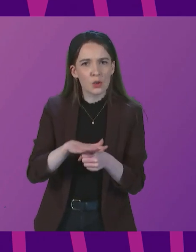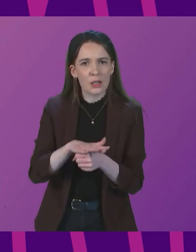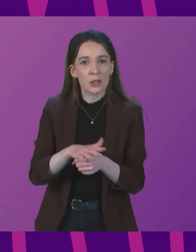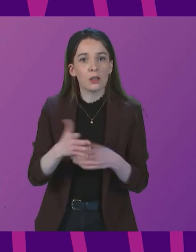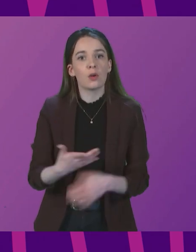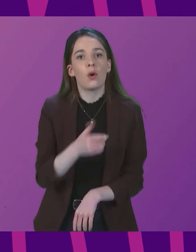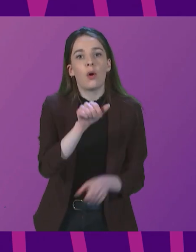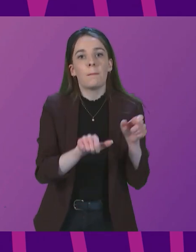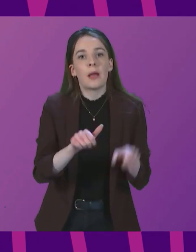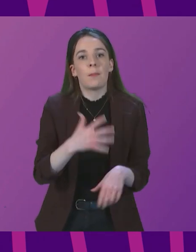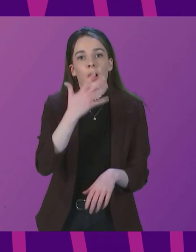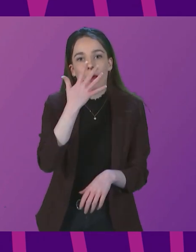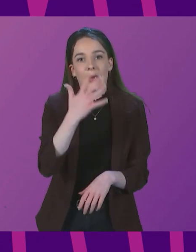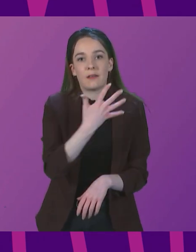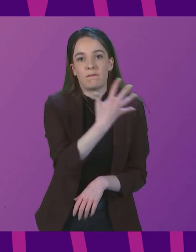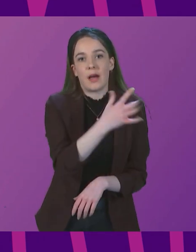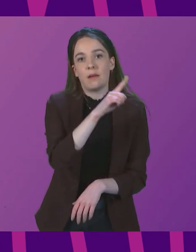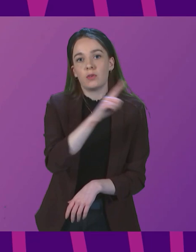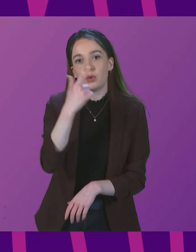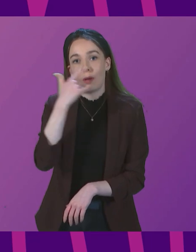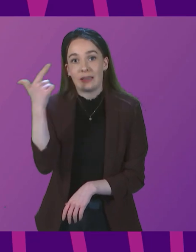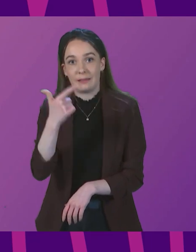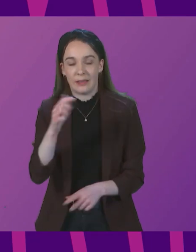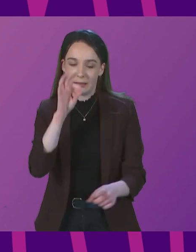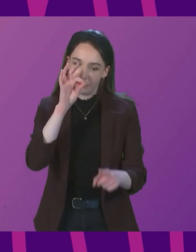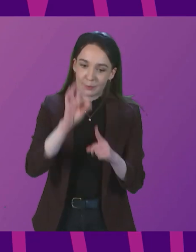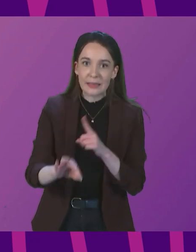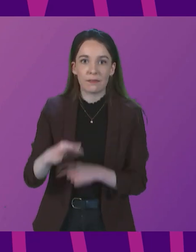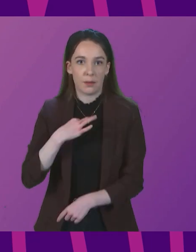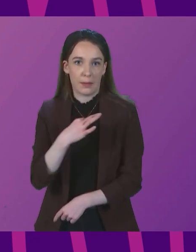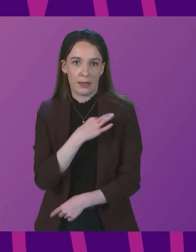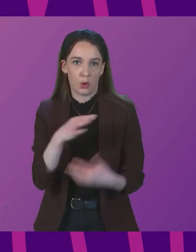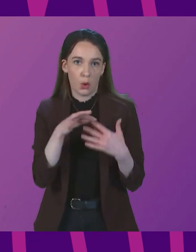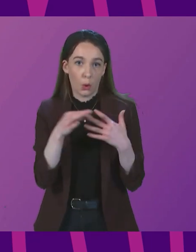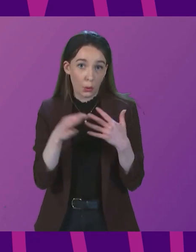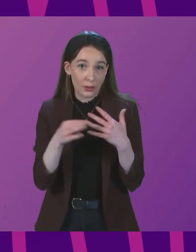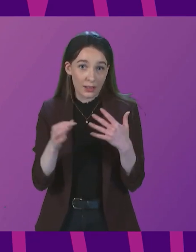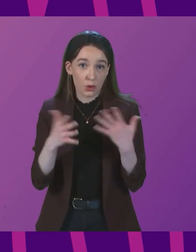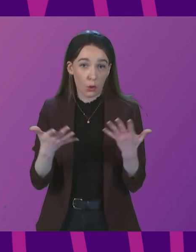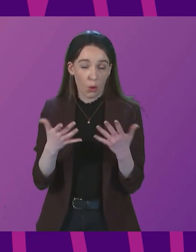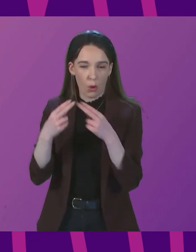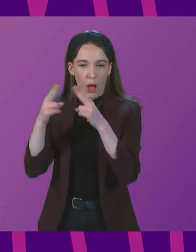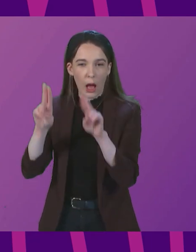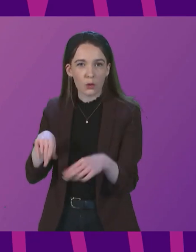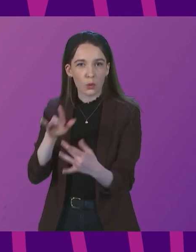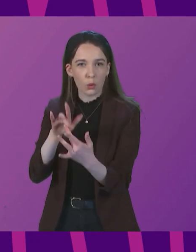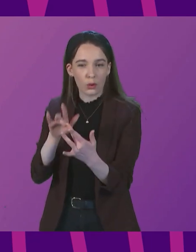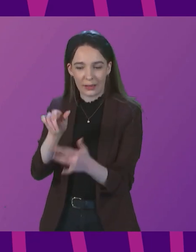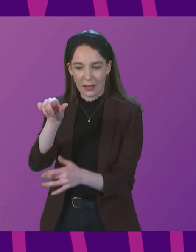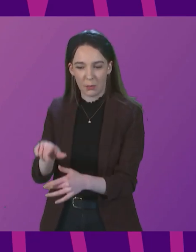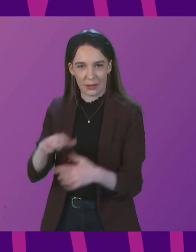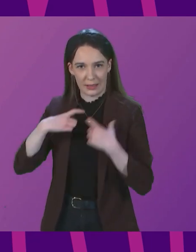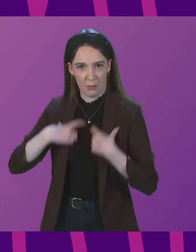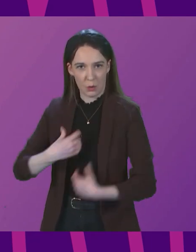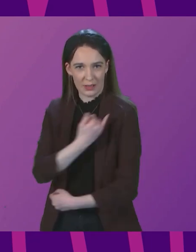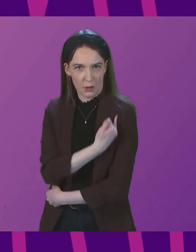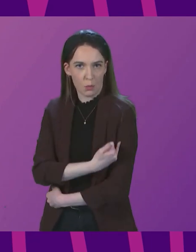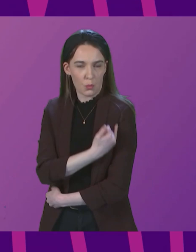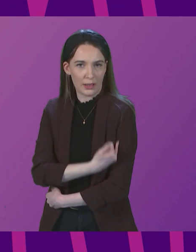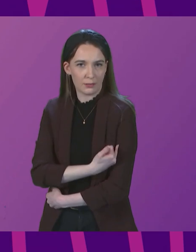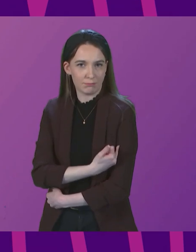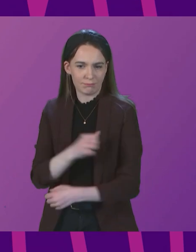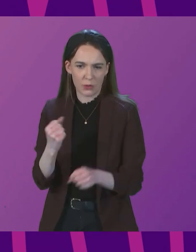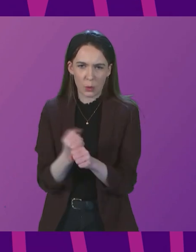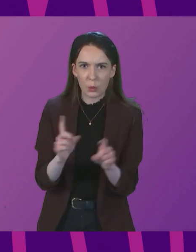5 to 17 who have specific medical conditions or who are household contacts of someone who is immunosuppressed should